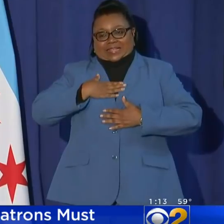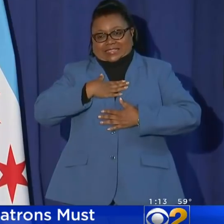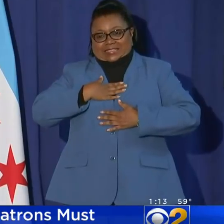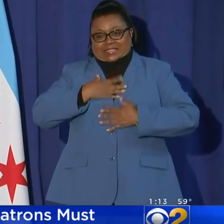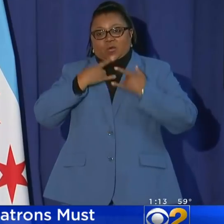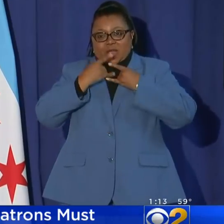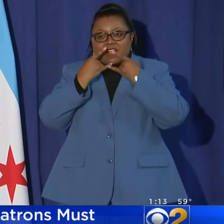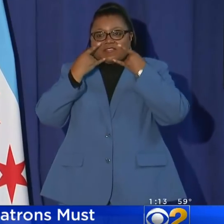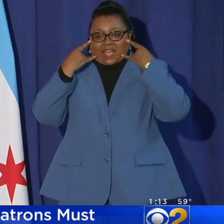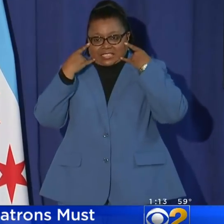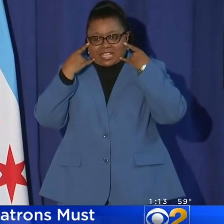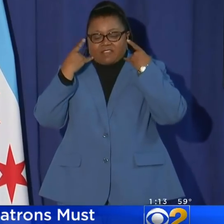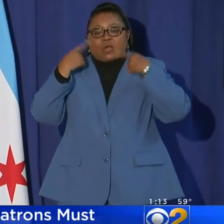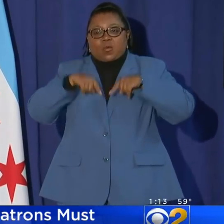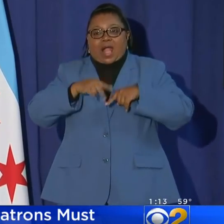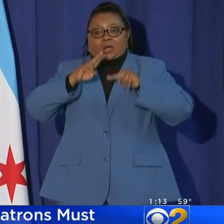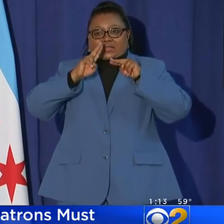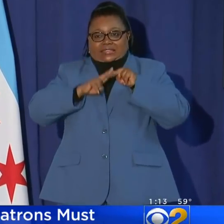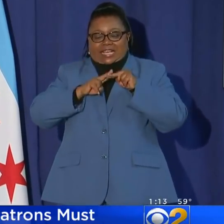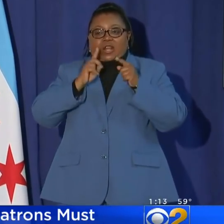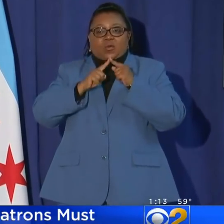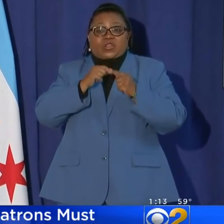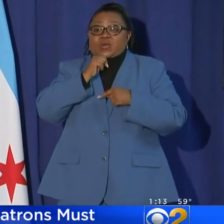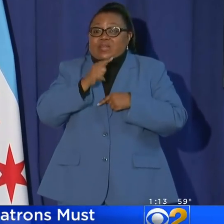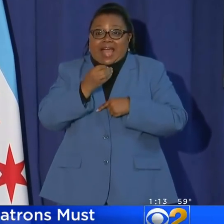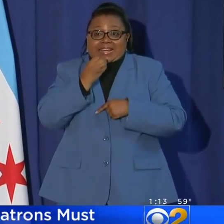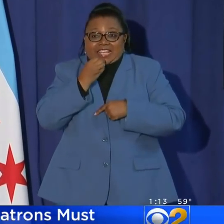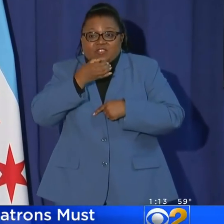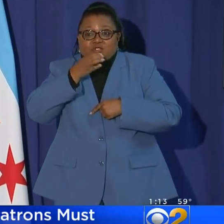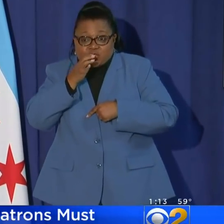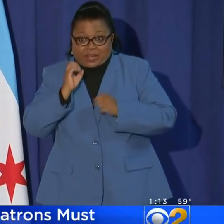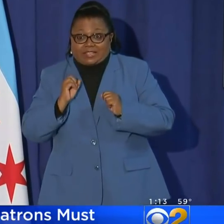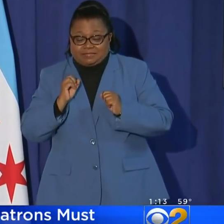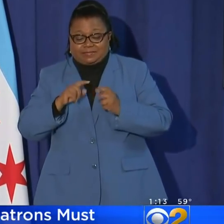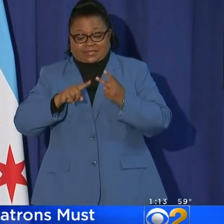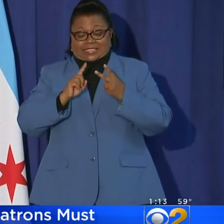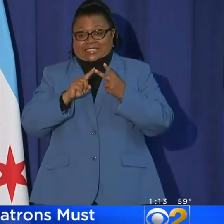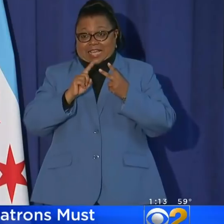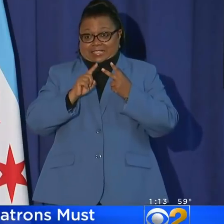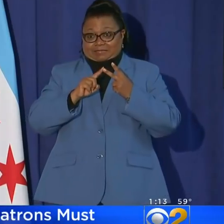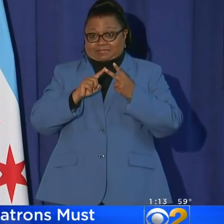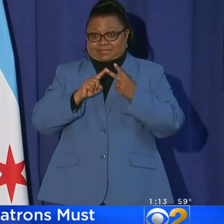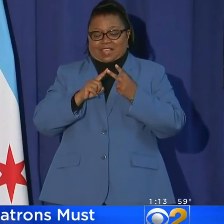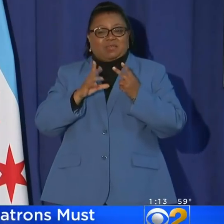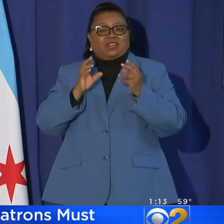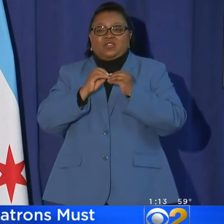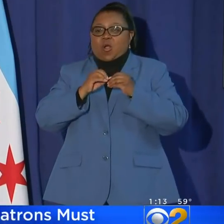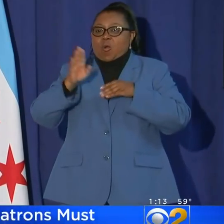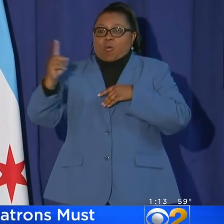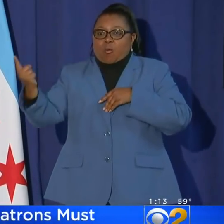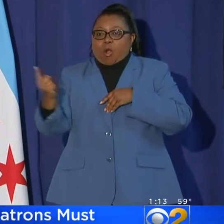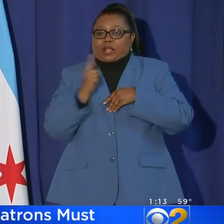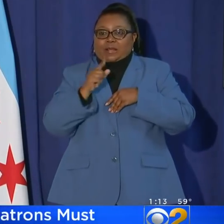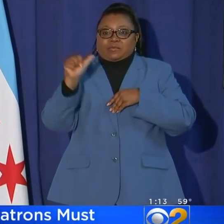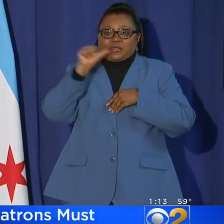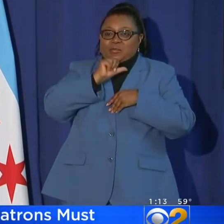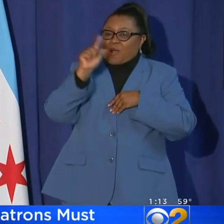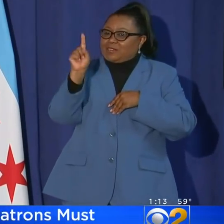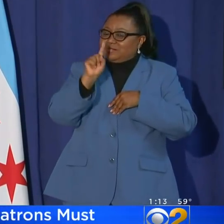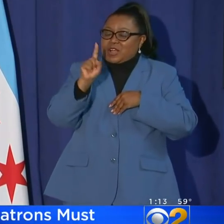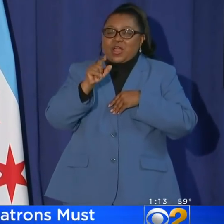wear a face covering while seated when you're not eating or drinking. Second, there will be no walking up to the bar.